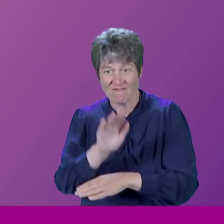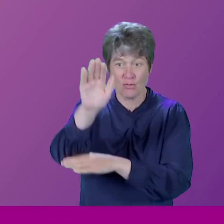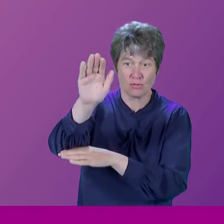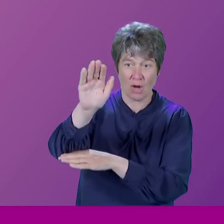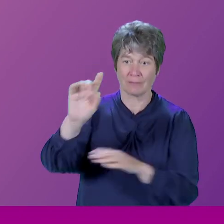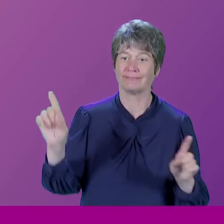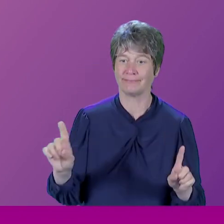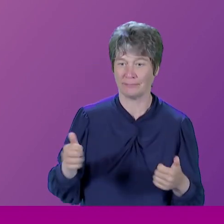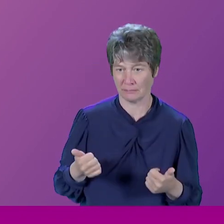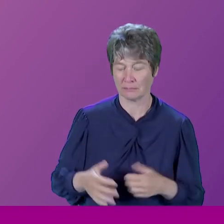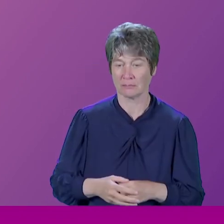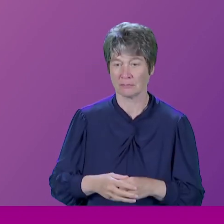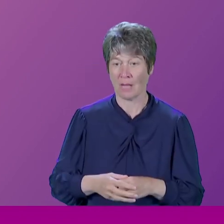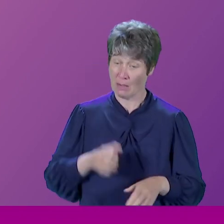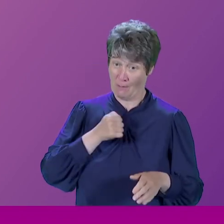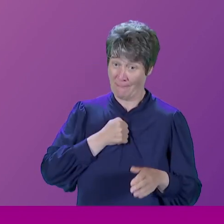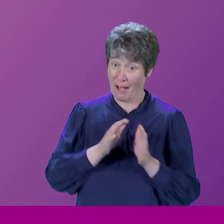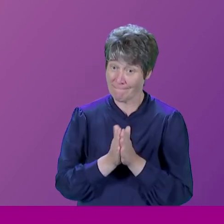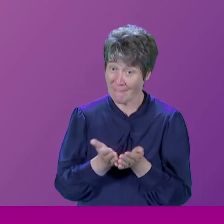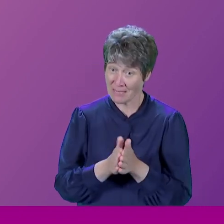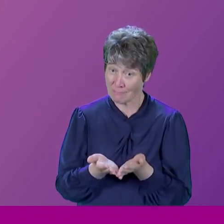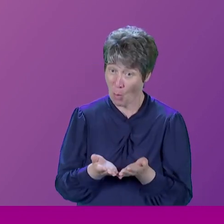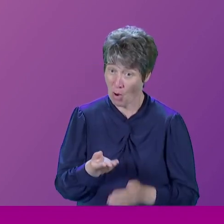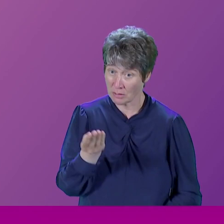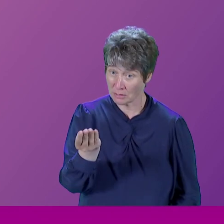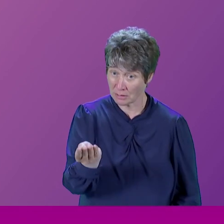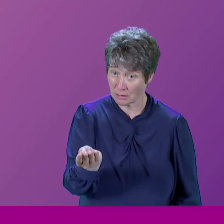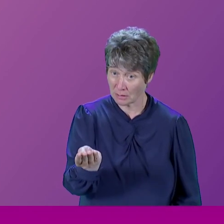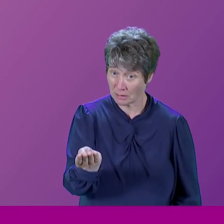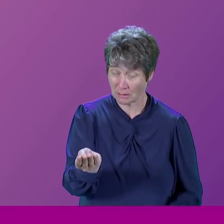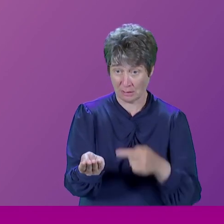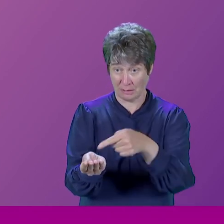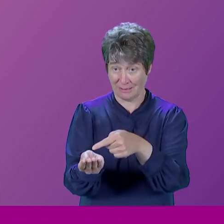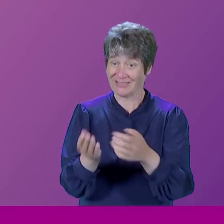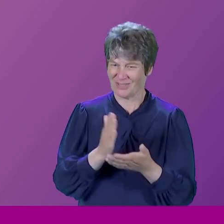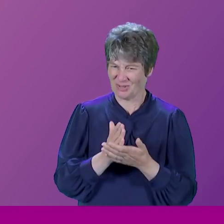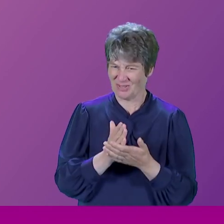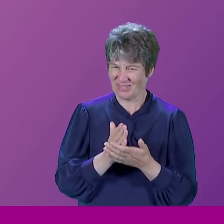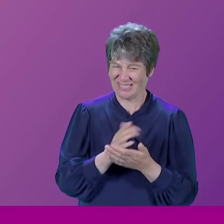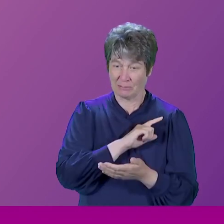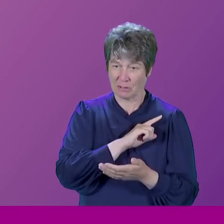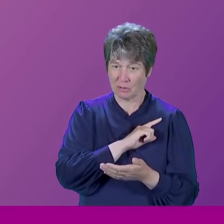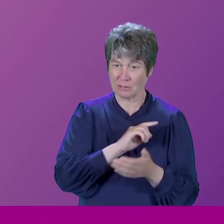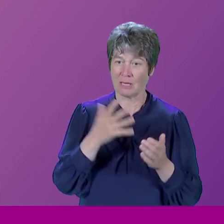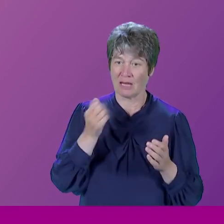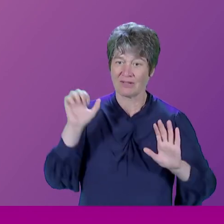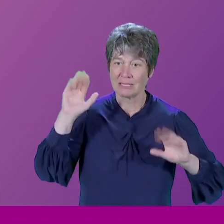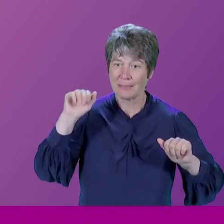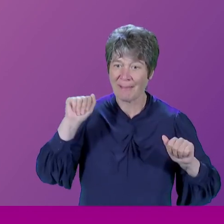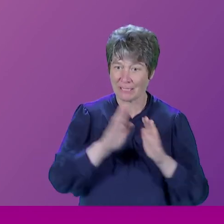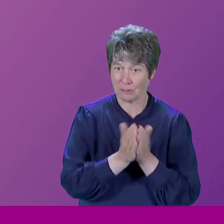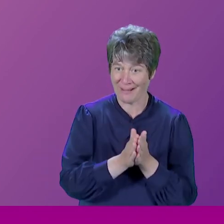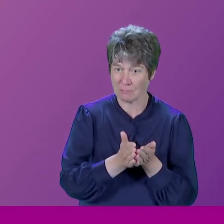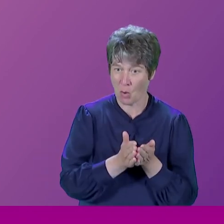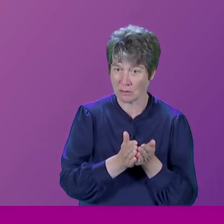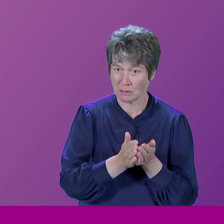is concerned, well, it is true, of course, that because I have a Spanish passport, I've been less affected by